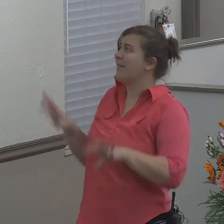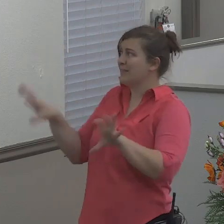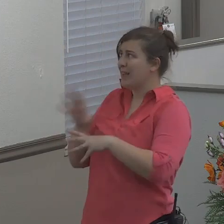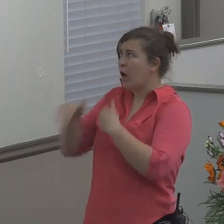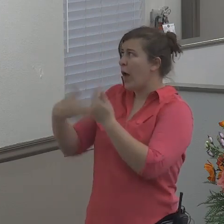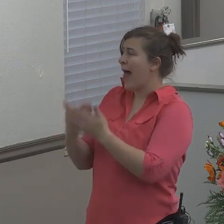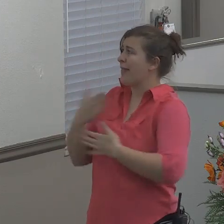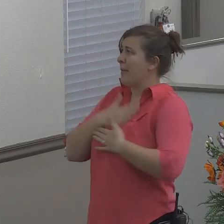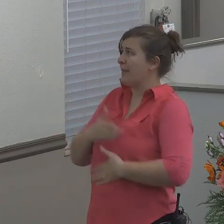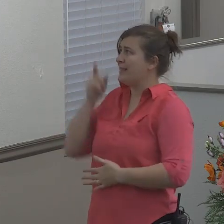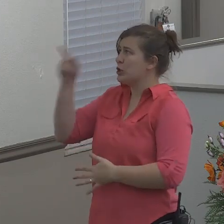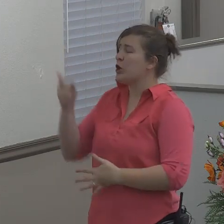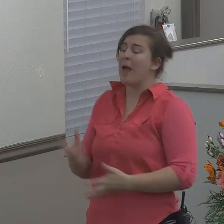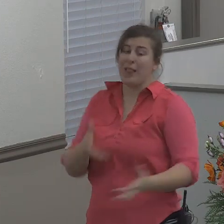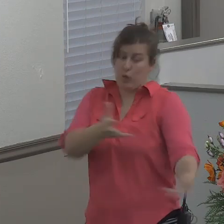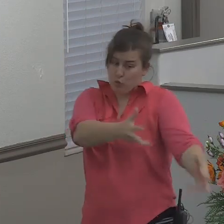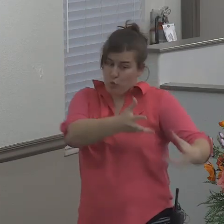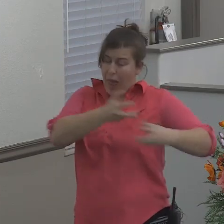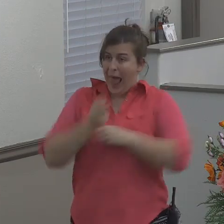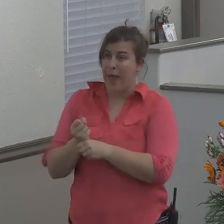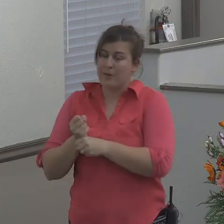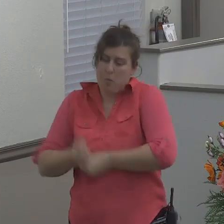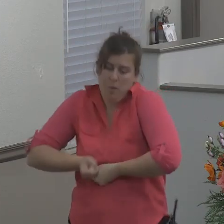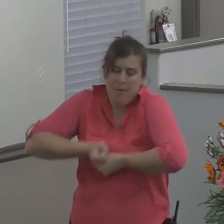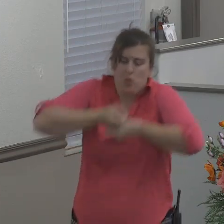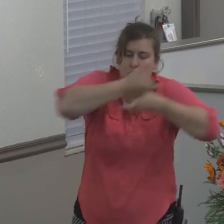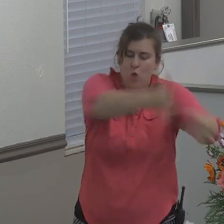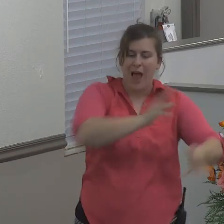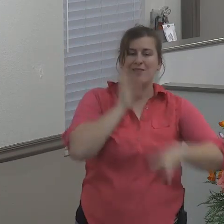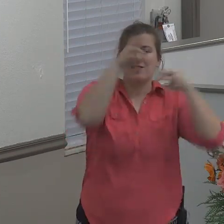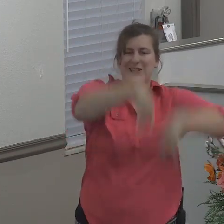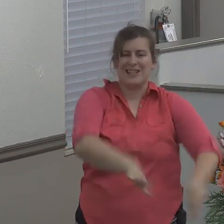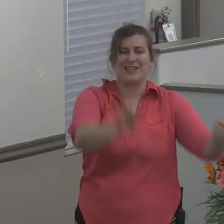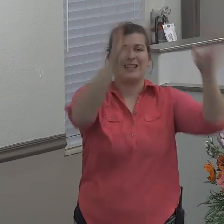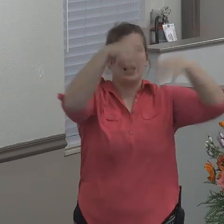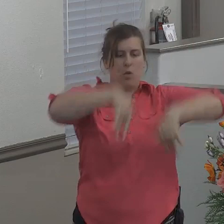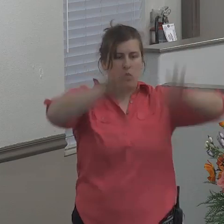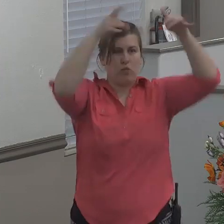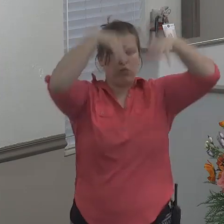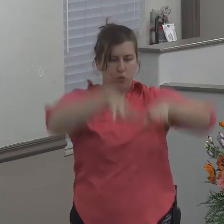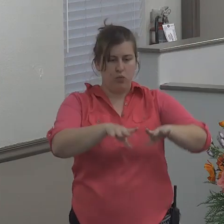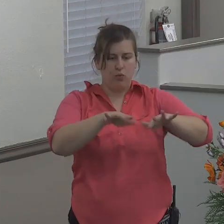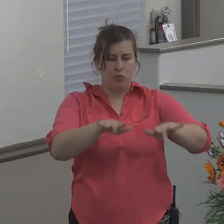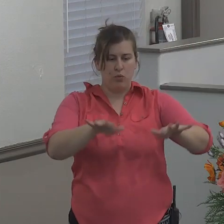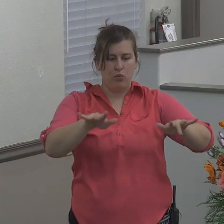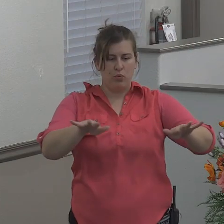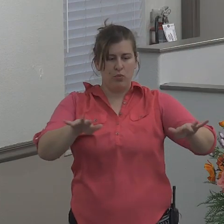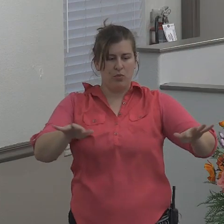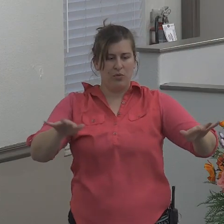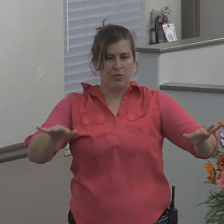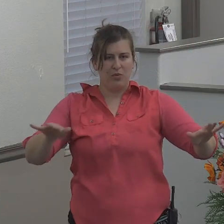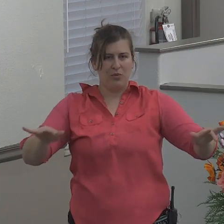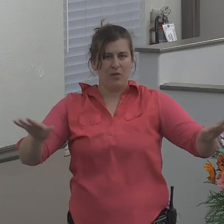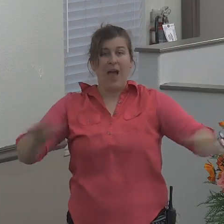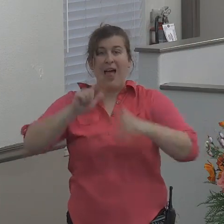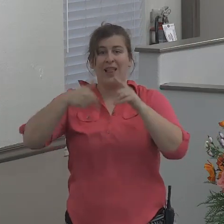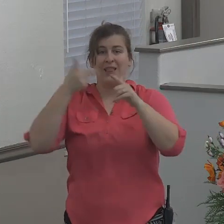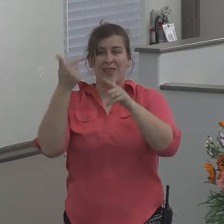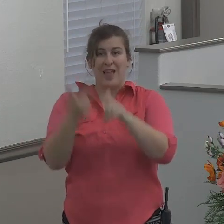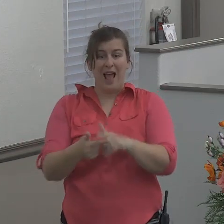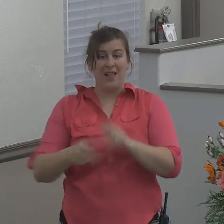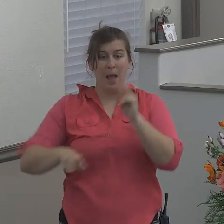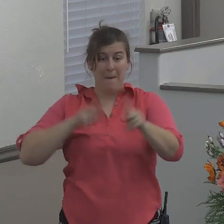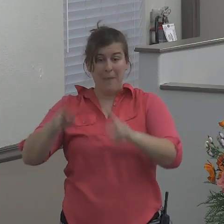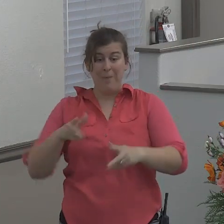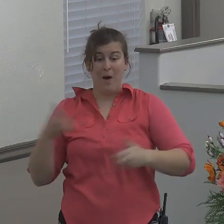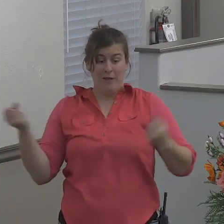So they took up Jonah, and cast him forth into the sea. And the sea ceased from her raging. Then the men feared the Lord